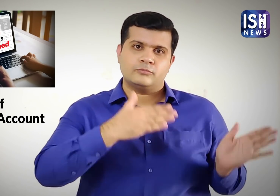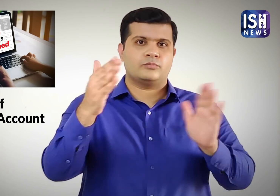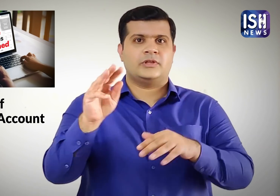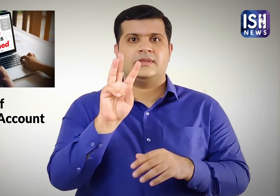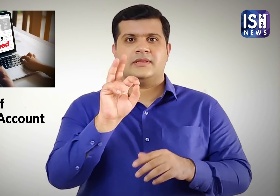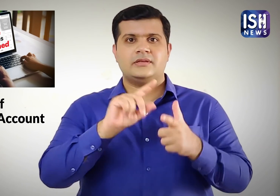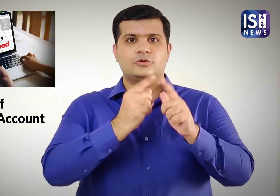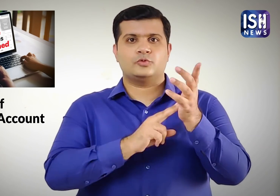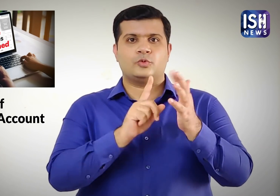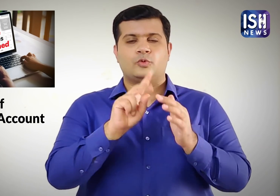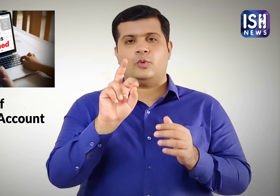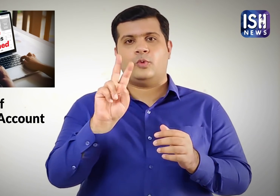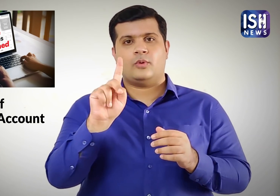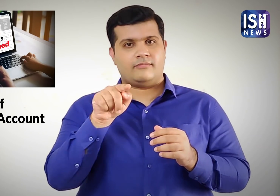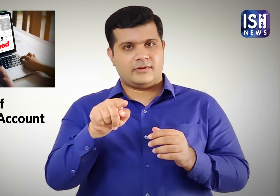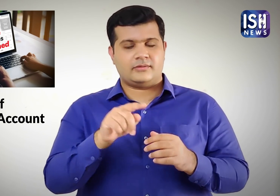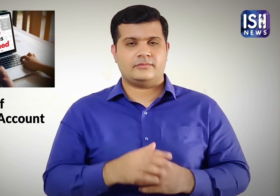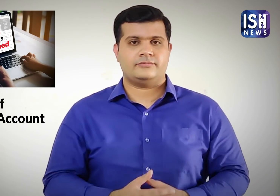2021 from 31st May.